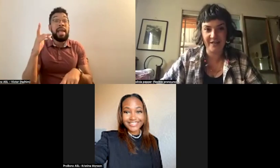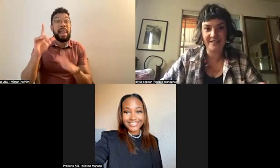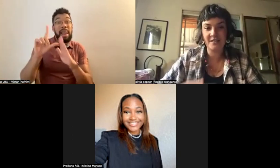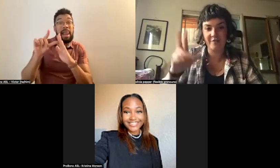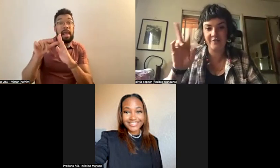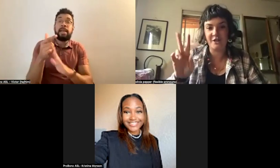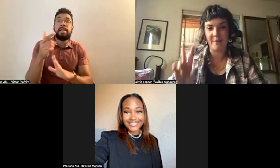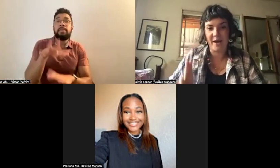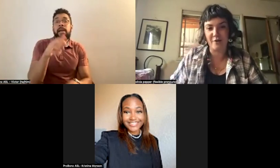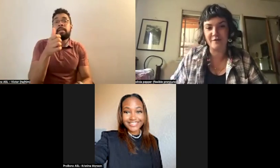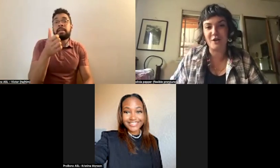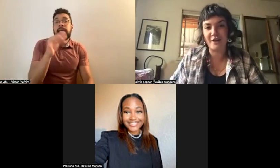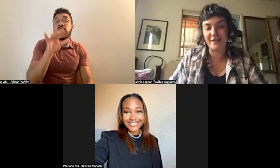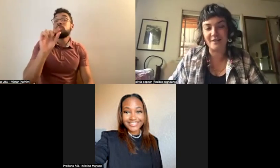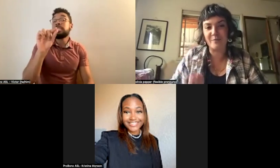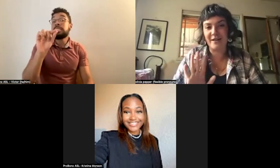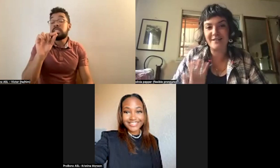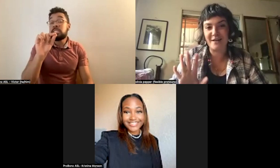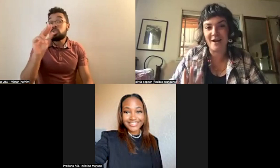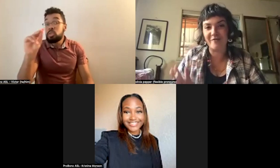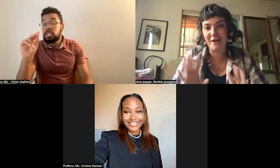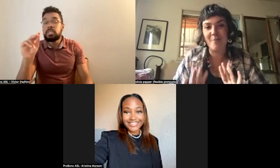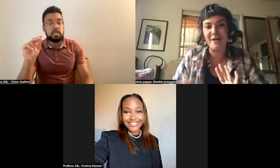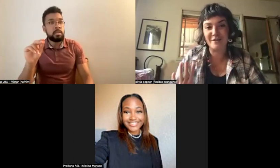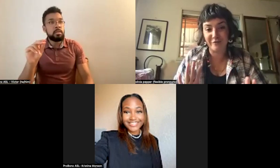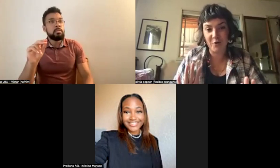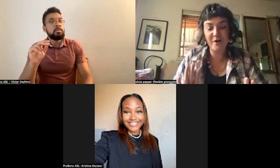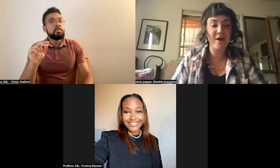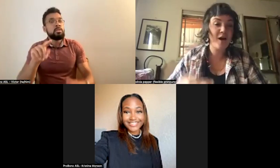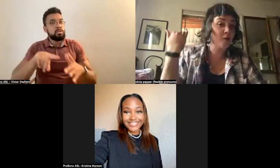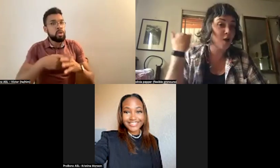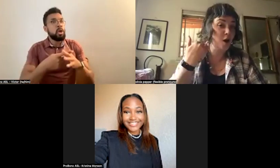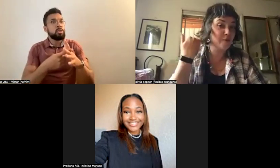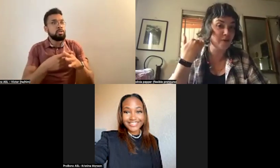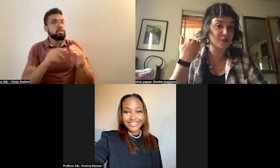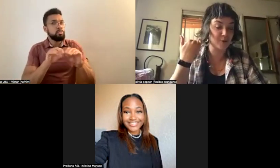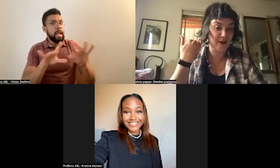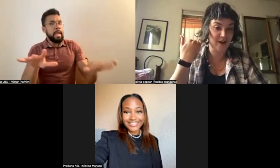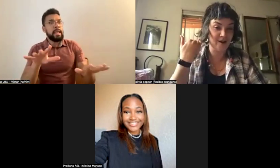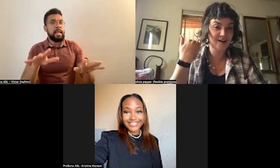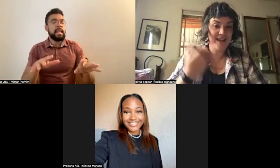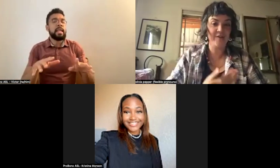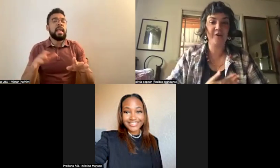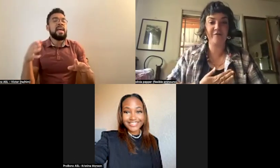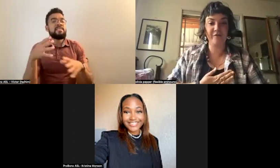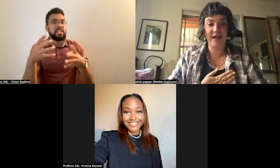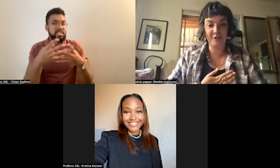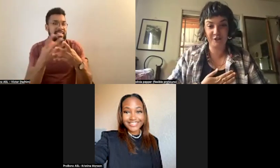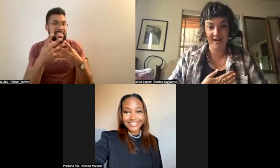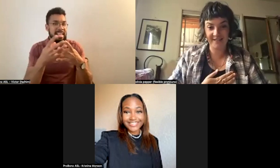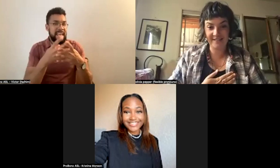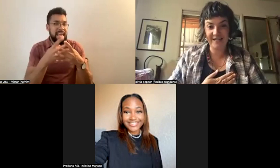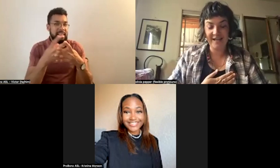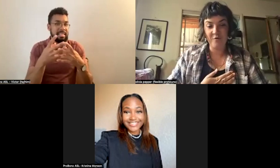thirties, the fishnet pattern of stockings begins to kind of come into vogue, along with very short hair and a very flat